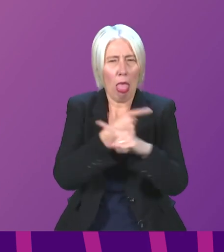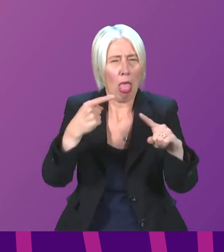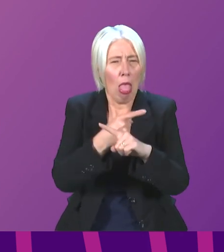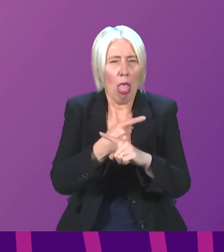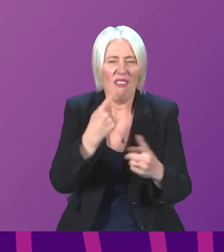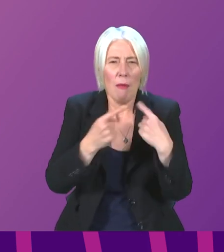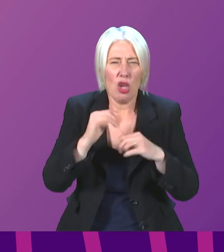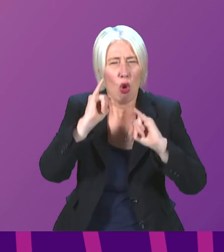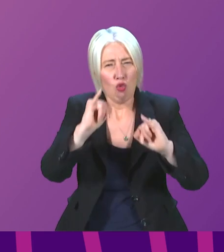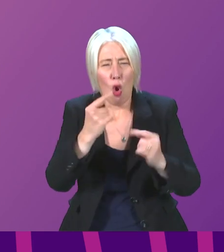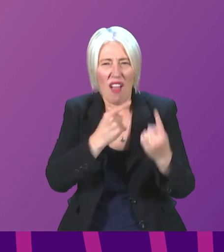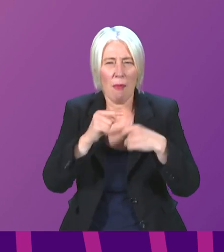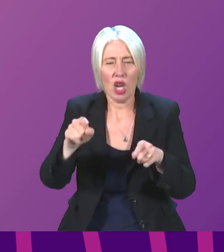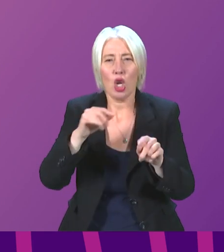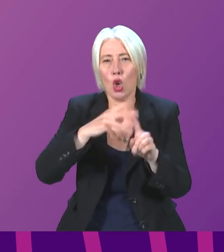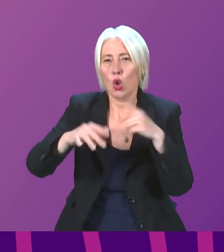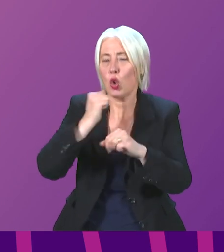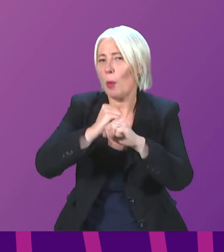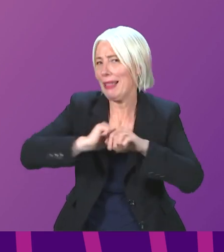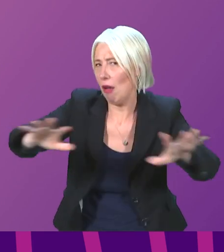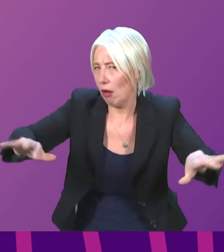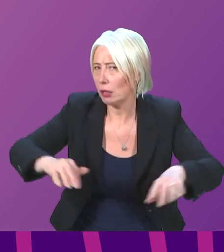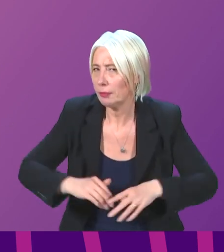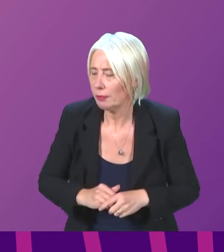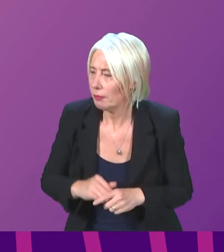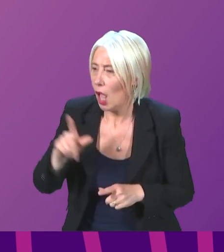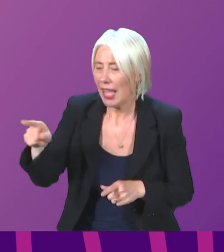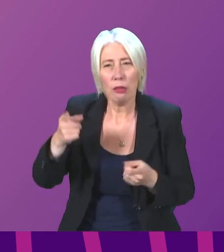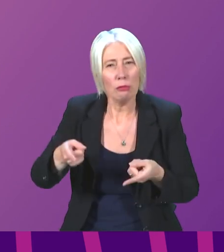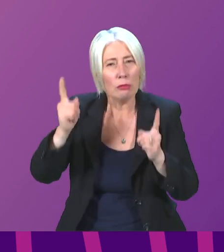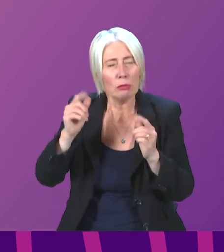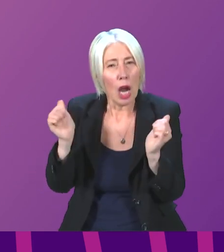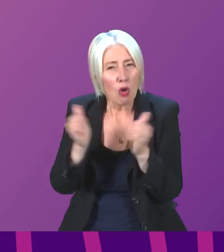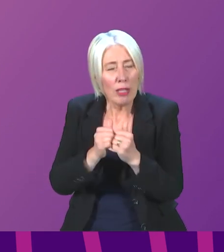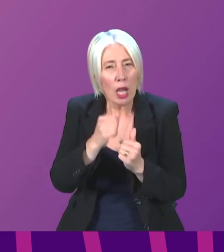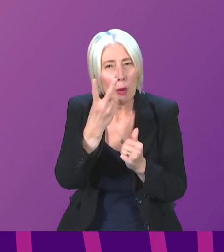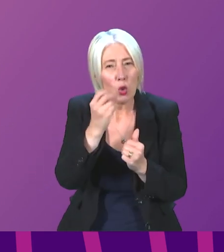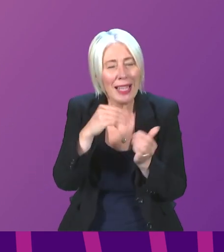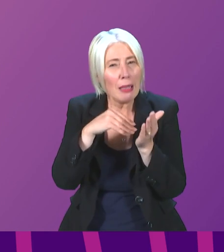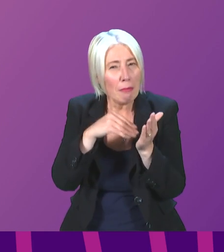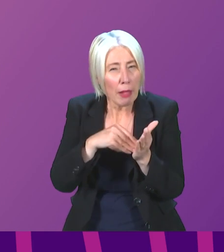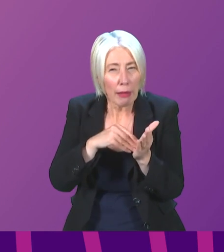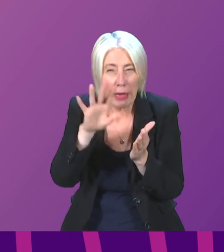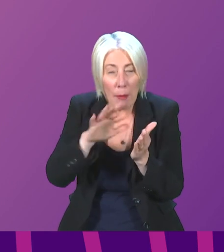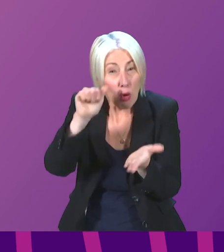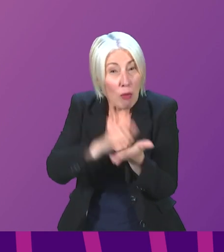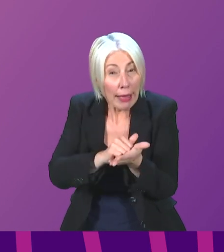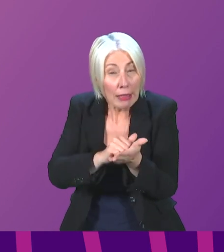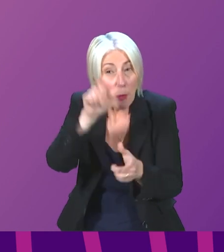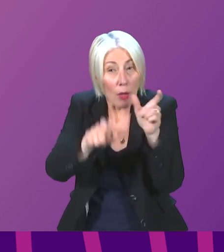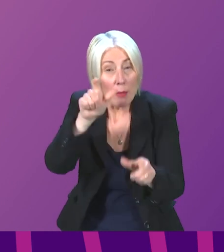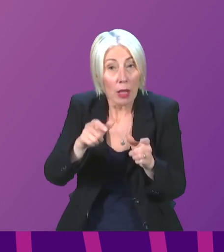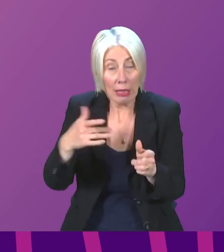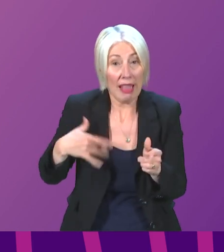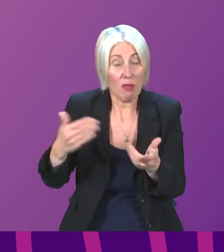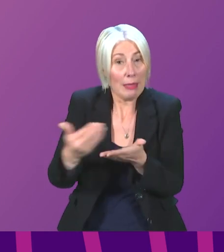disinformation on social media. Can the cabinet secretary confirm that 20 million is roughly the figure of lives that have been saved? And can